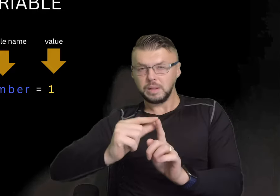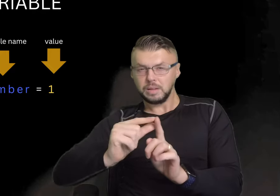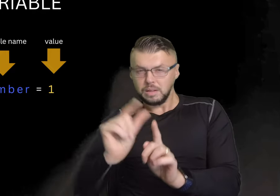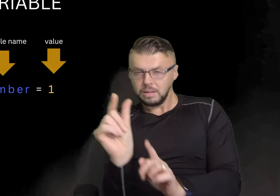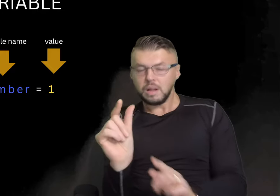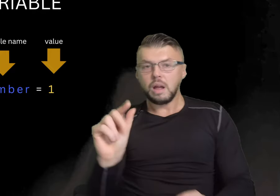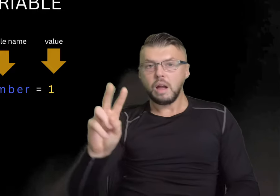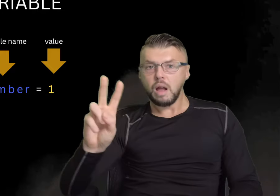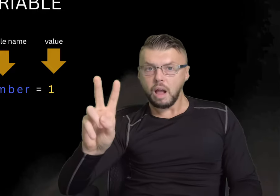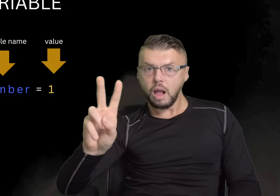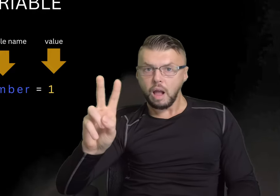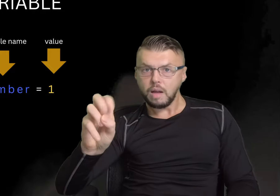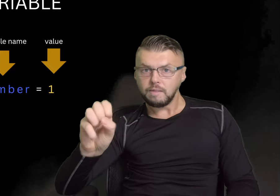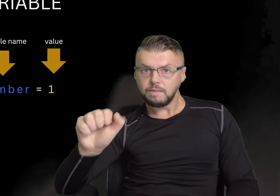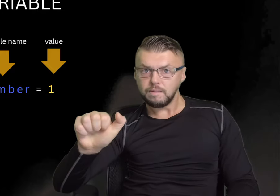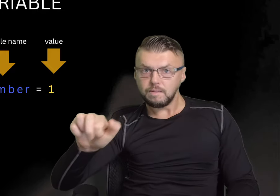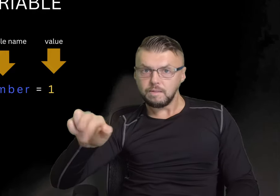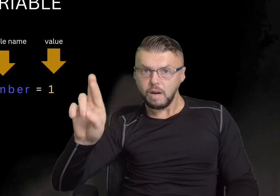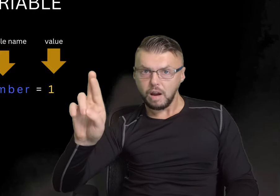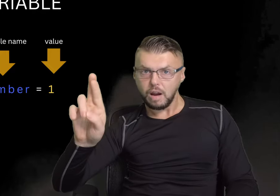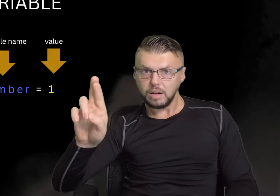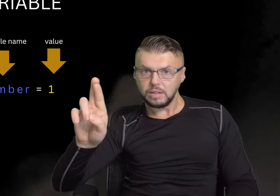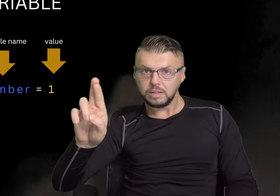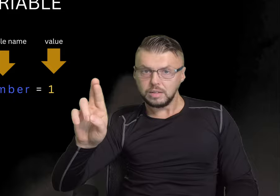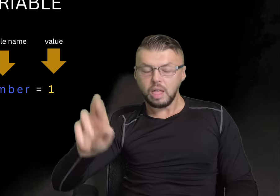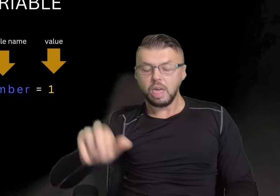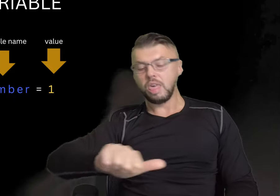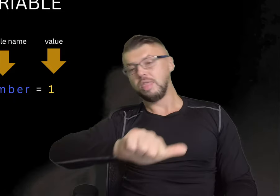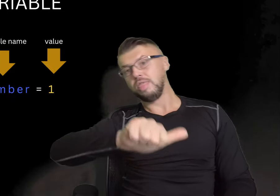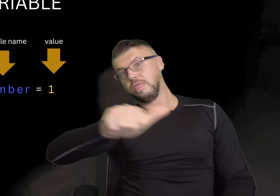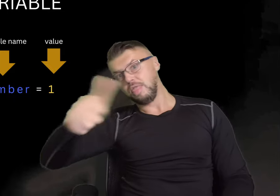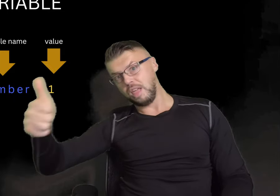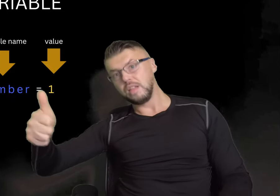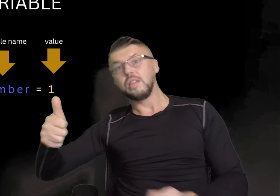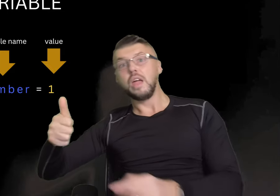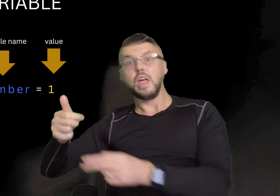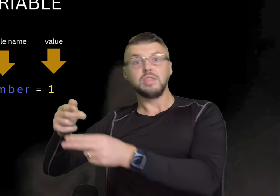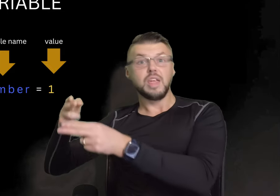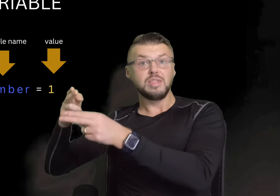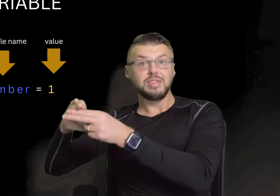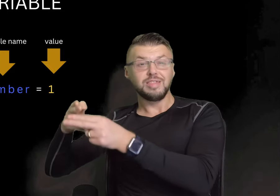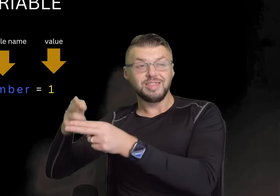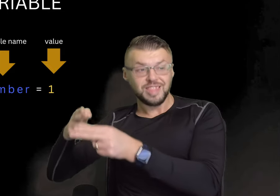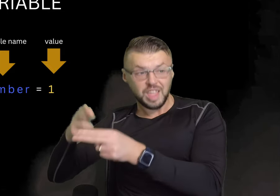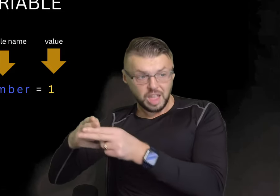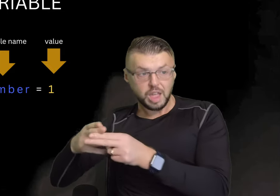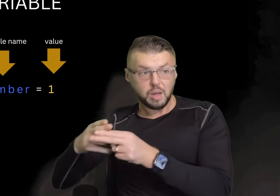var, V-A-R, and then follows by the variable name.